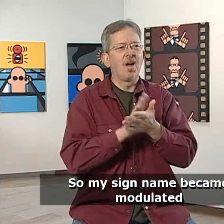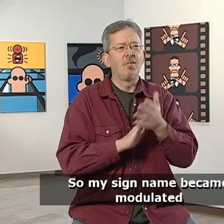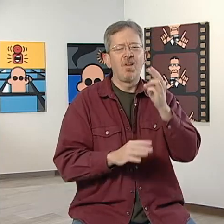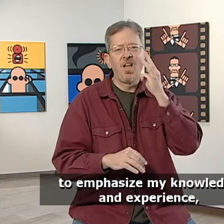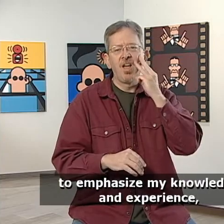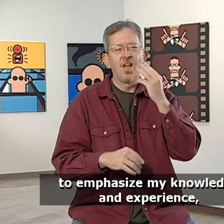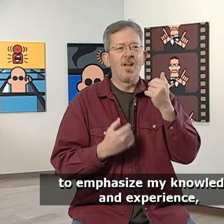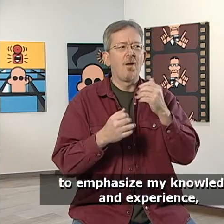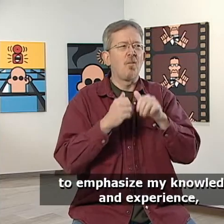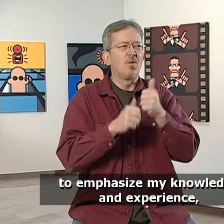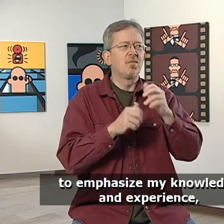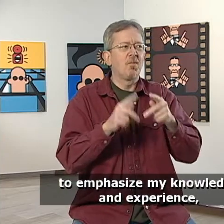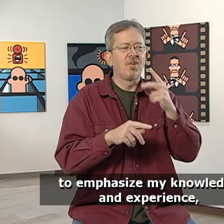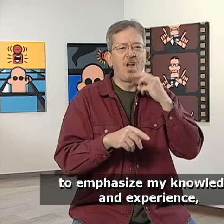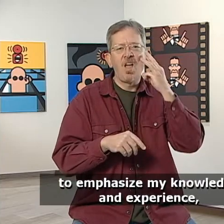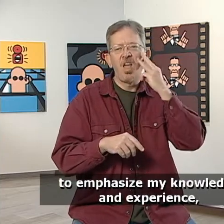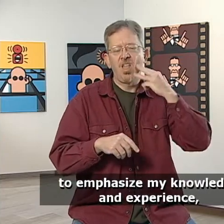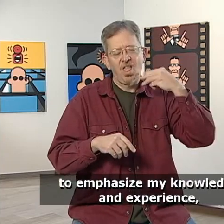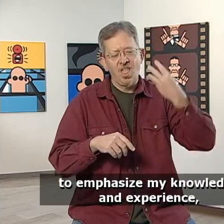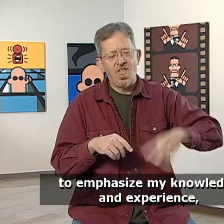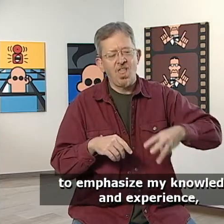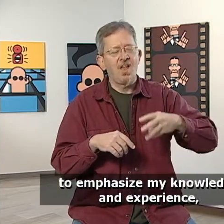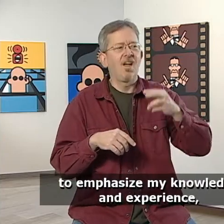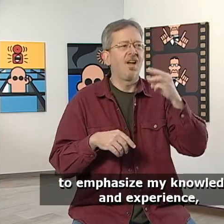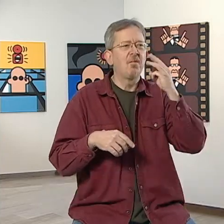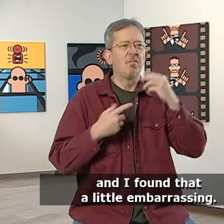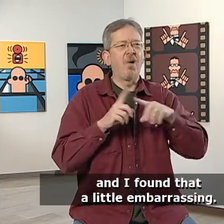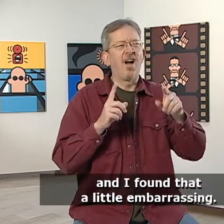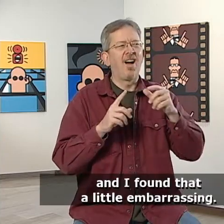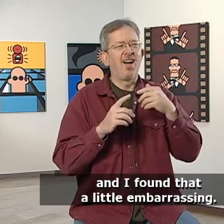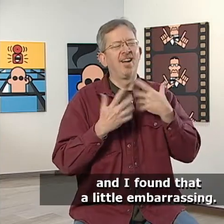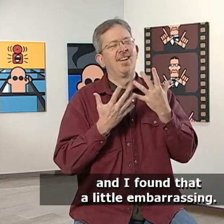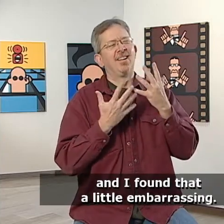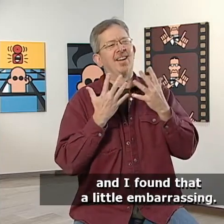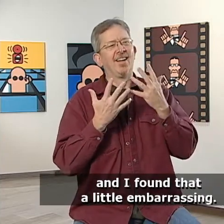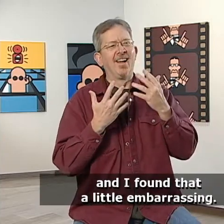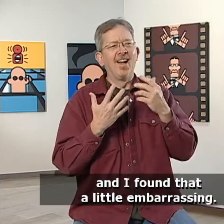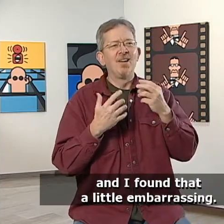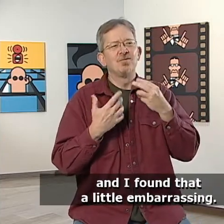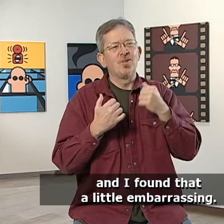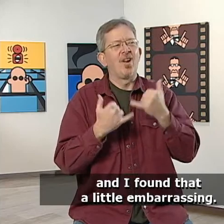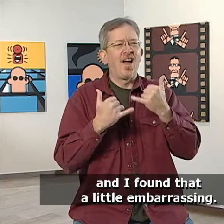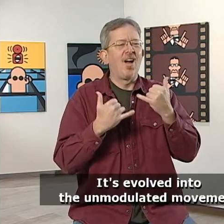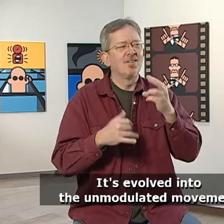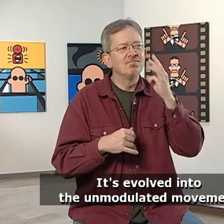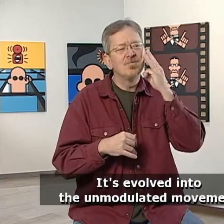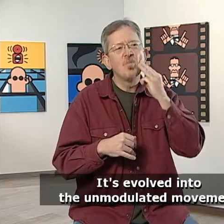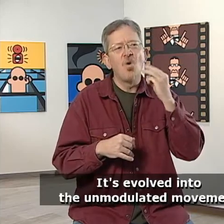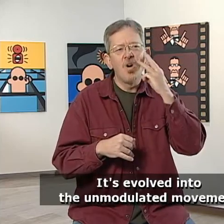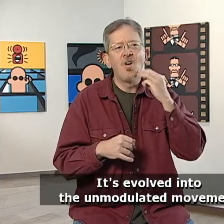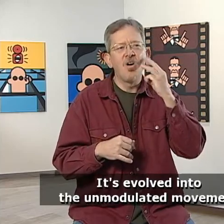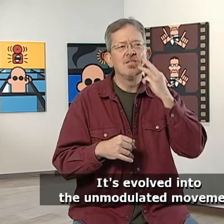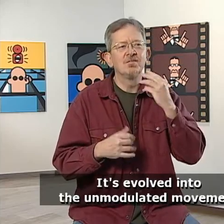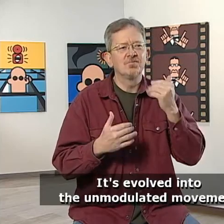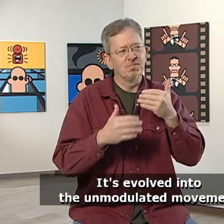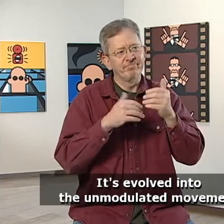modulated to emphasize my knowledge and experience and I found that a little embarrassing. It's evolved into the